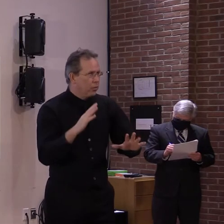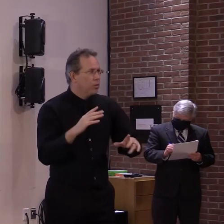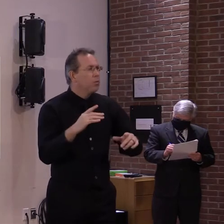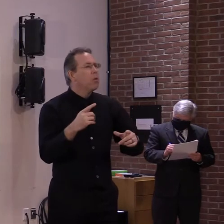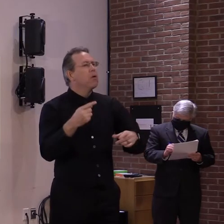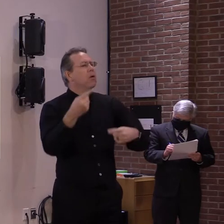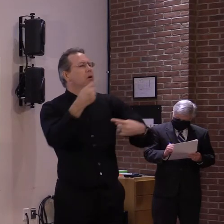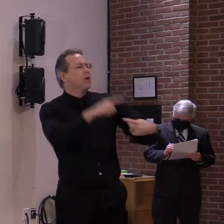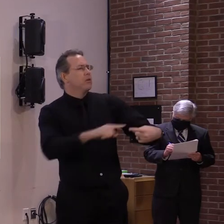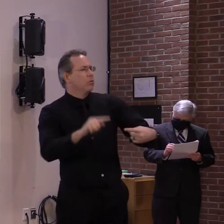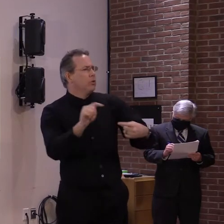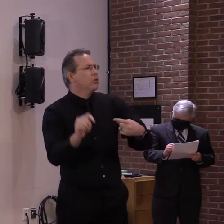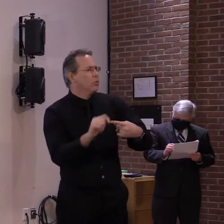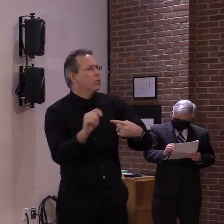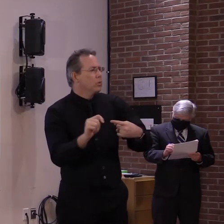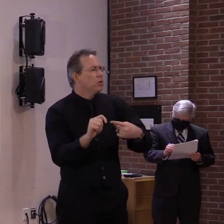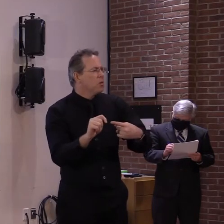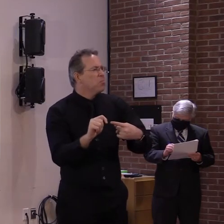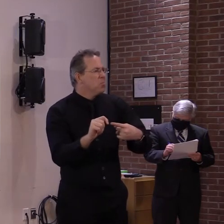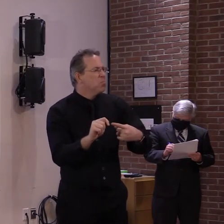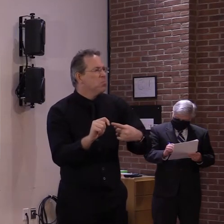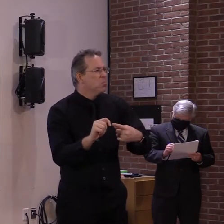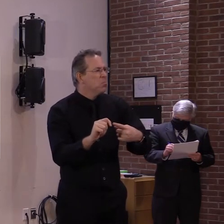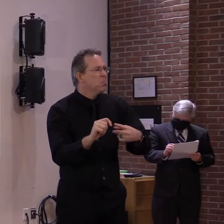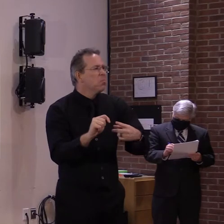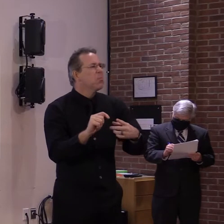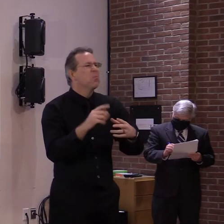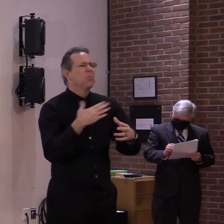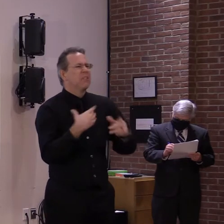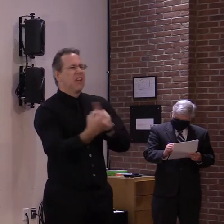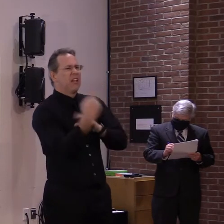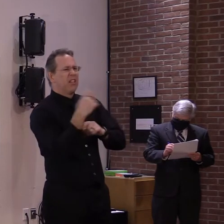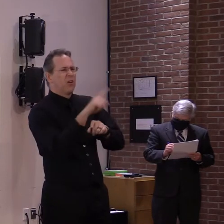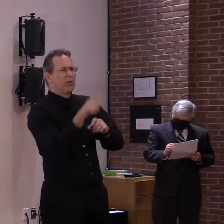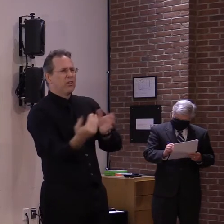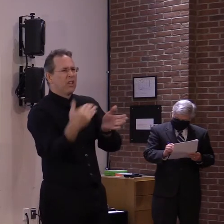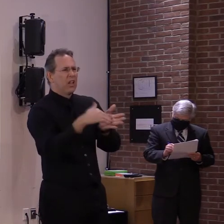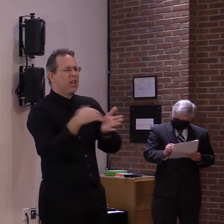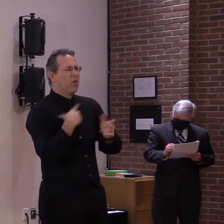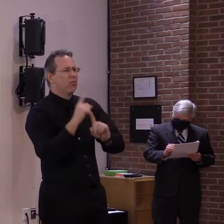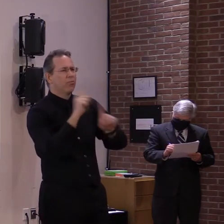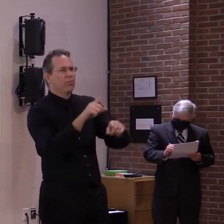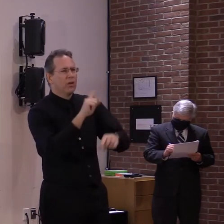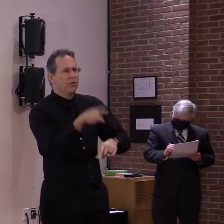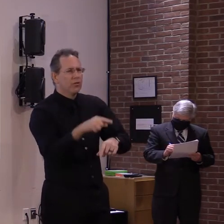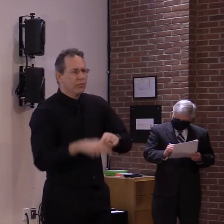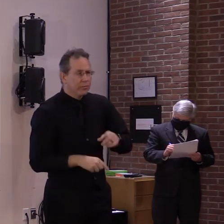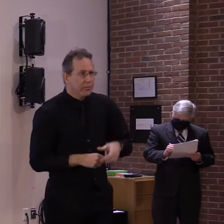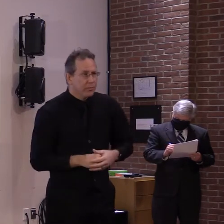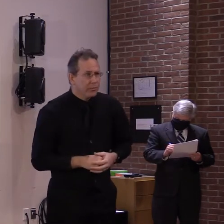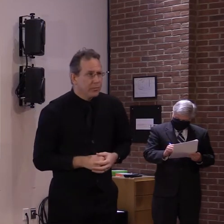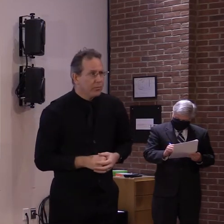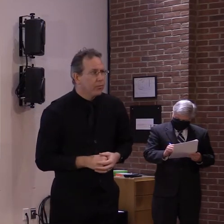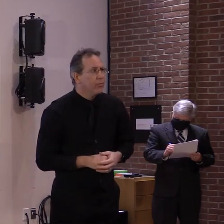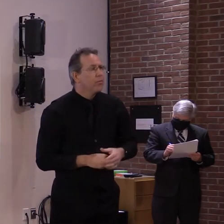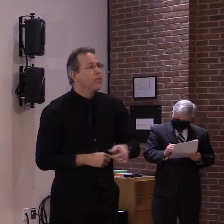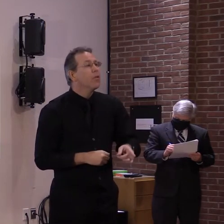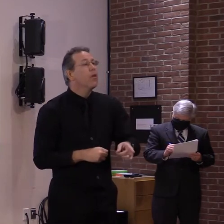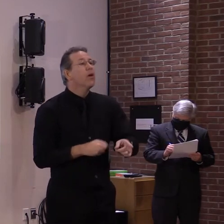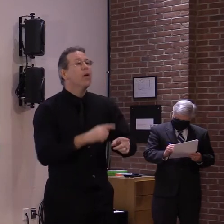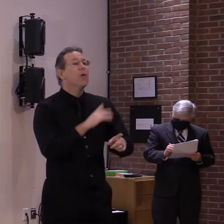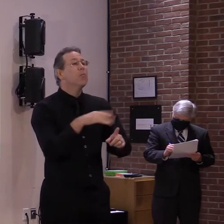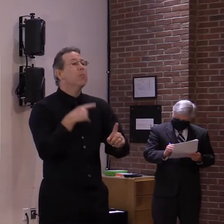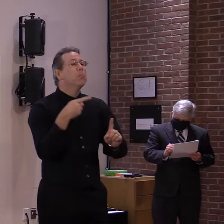accept applications. And really, the message we want to get out to Vermont businesses is that we want to make sure that you get your